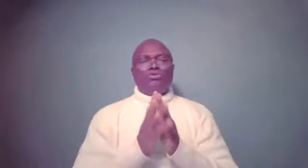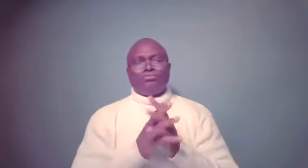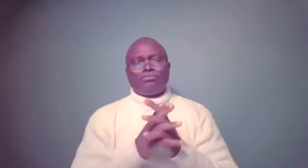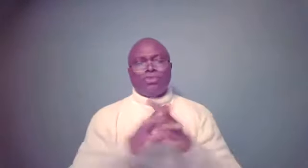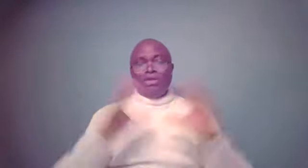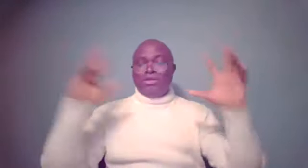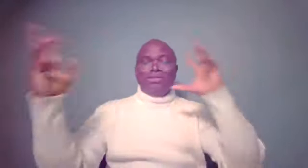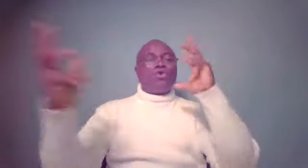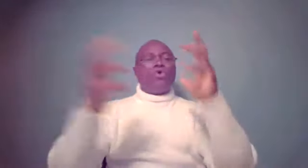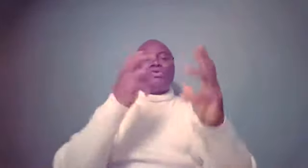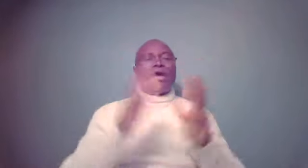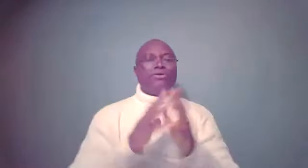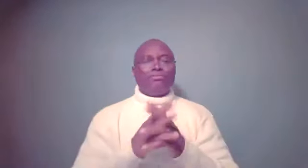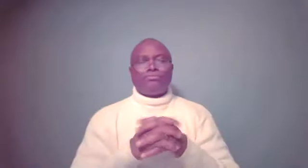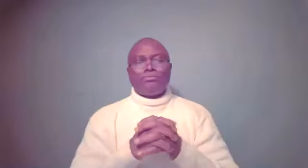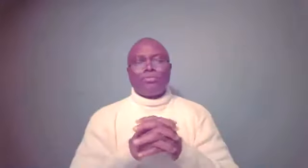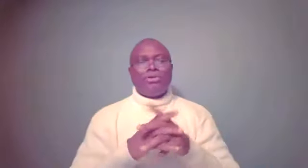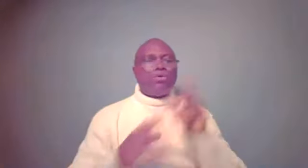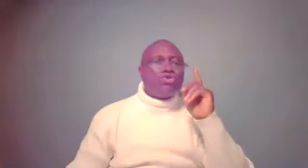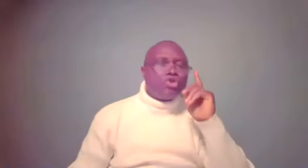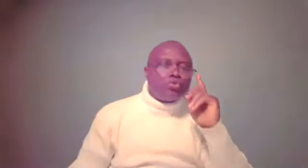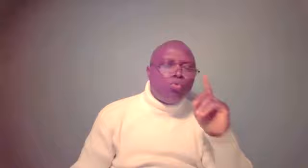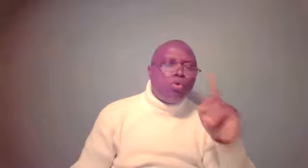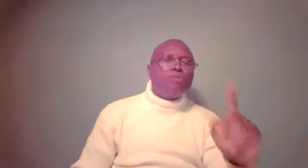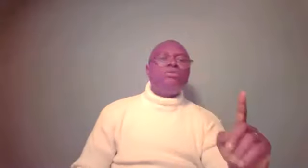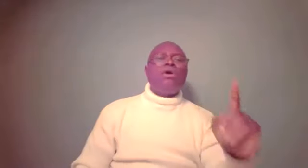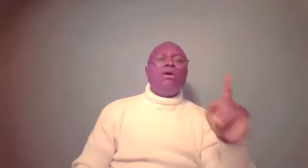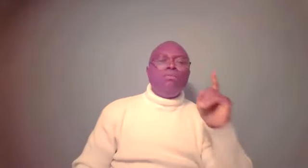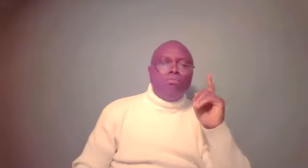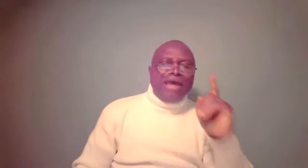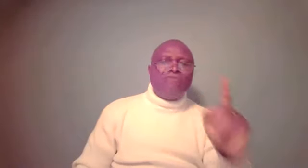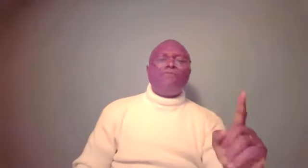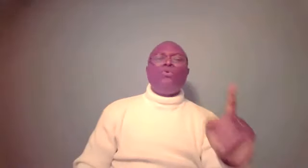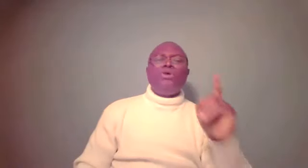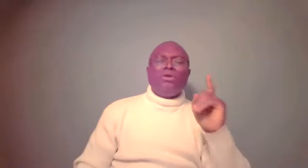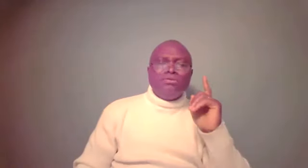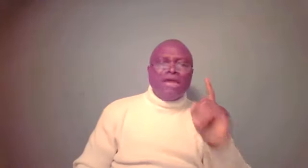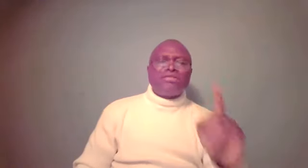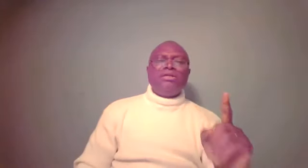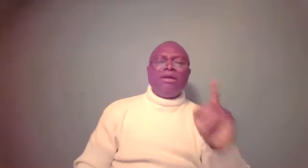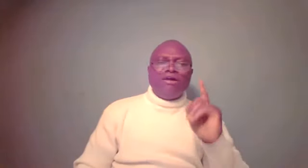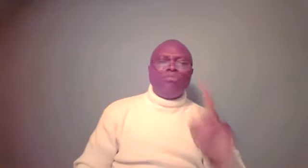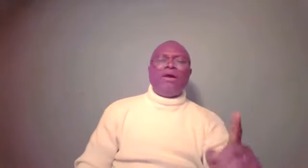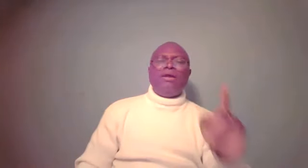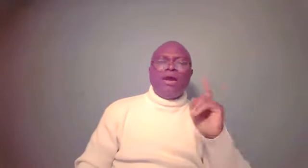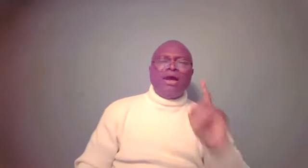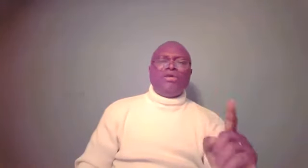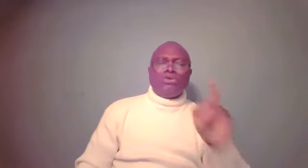room, in, in this whole scenario, there was just one mindful destiny helper and it was